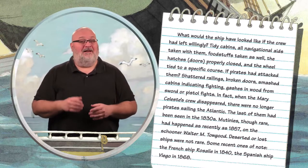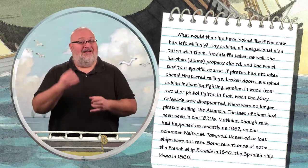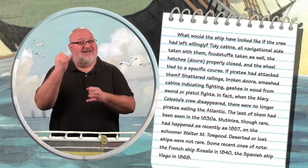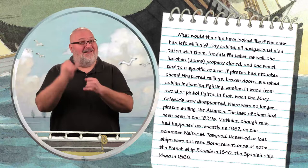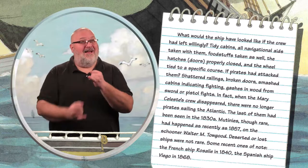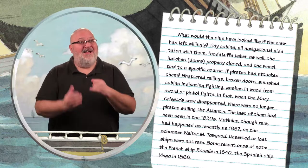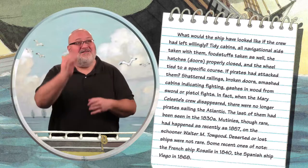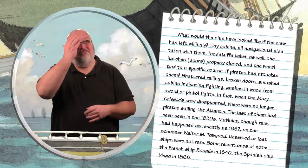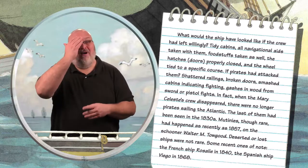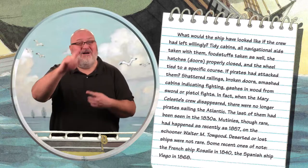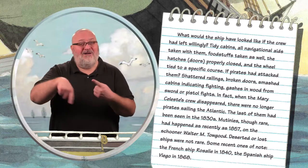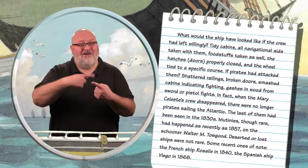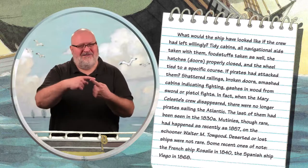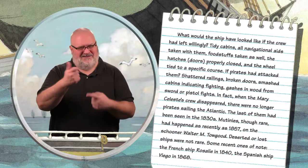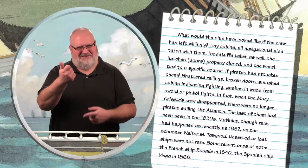of them had been seen in the 1830s.